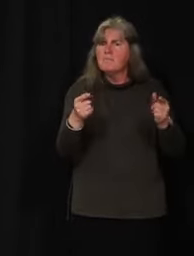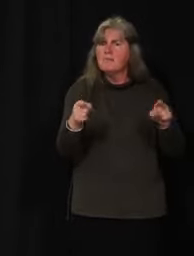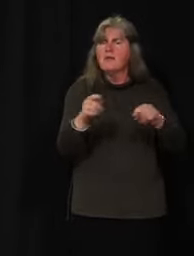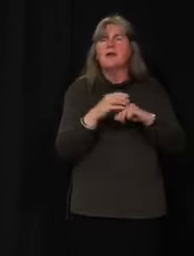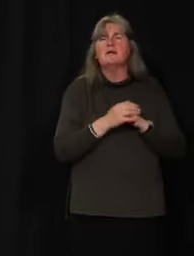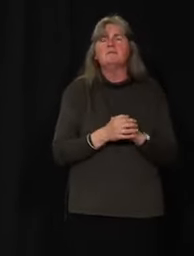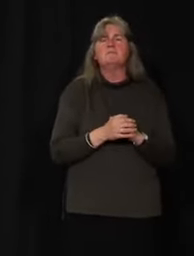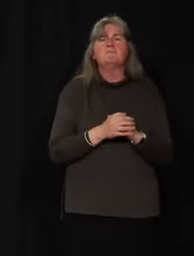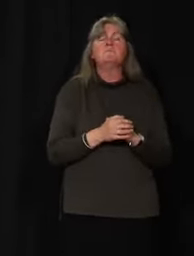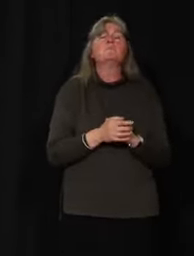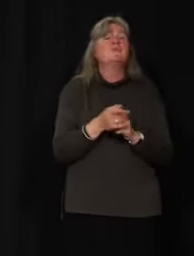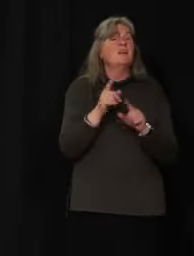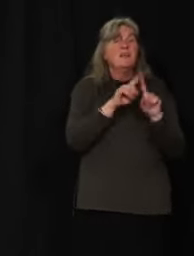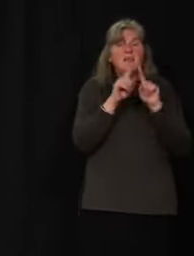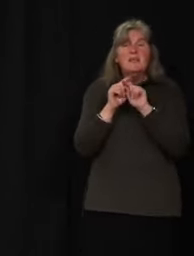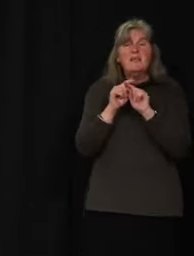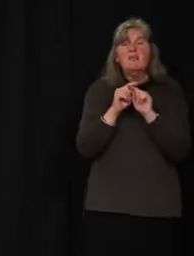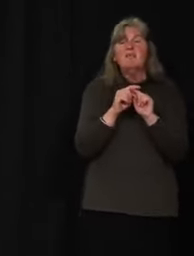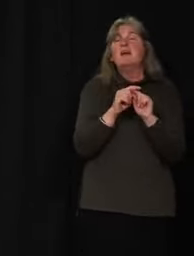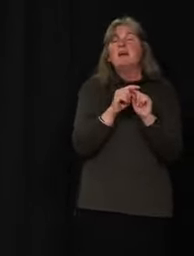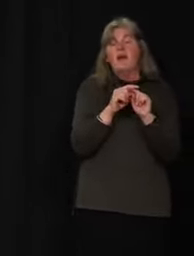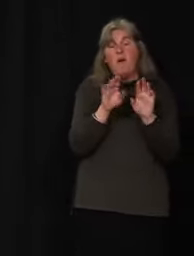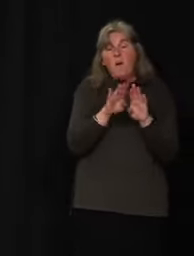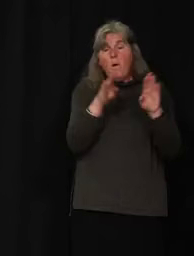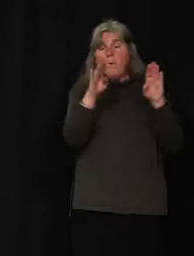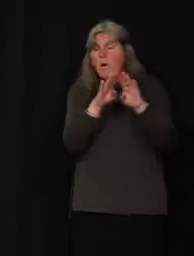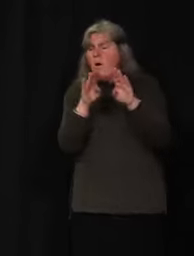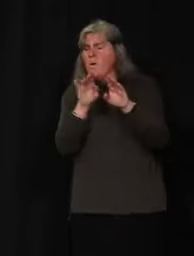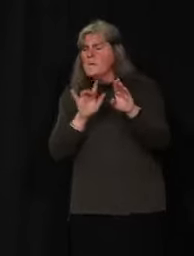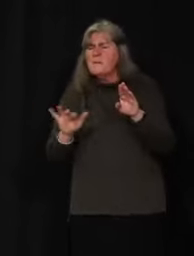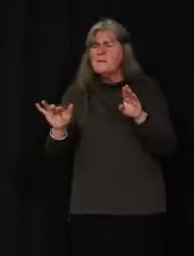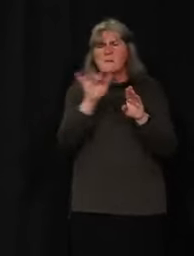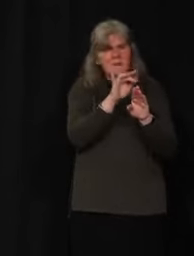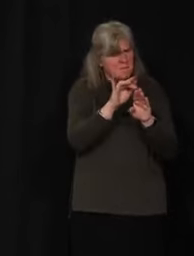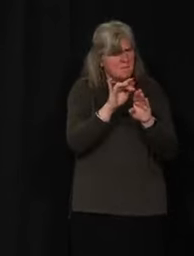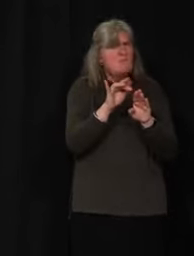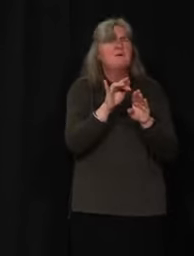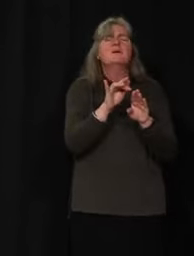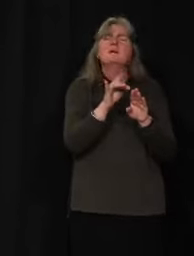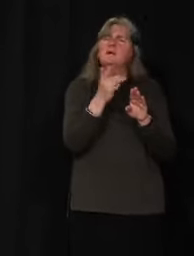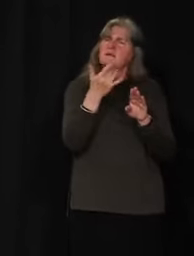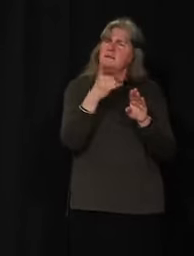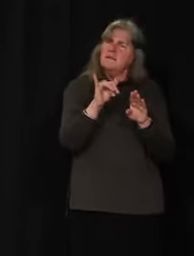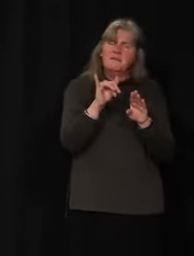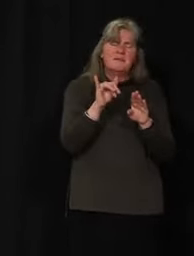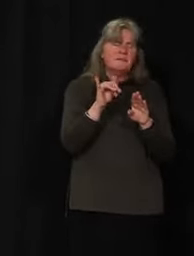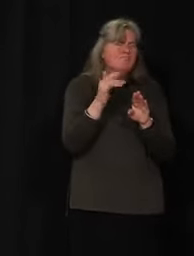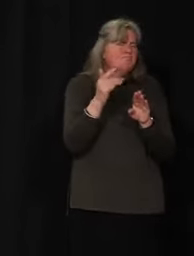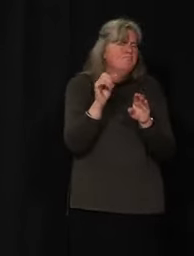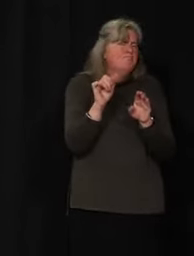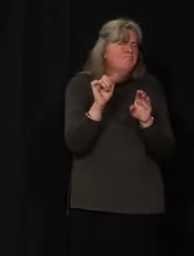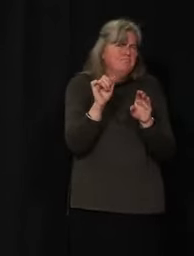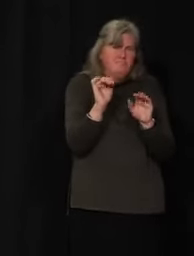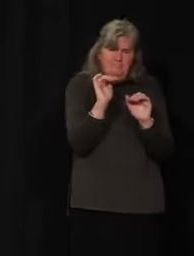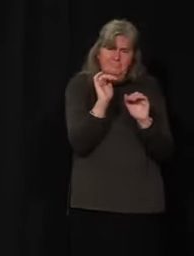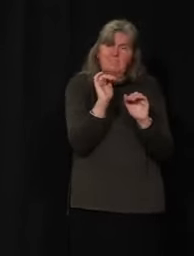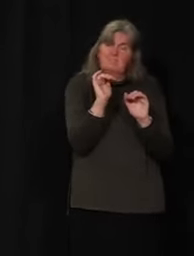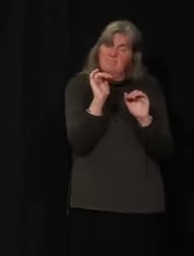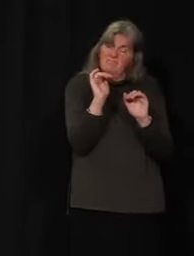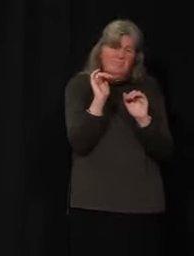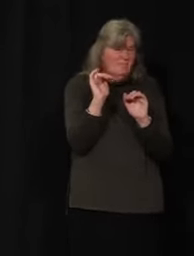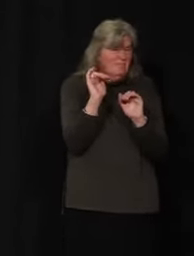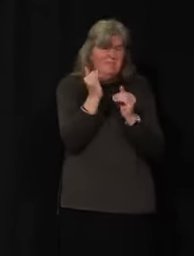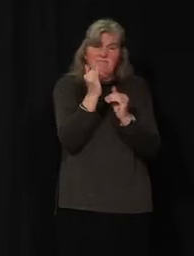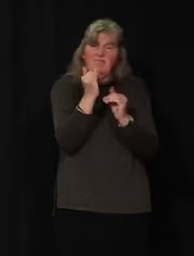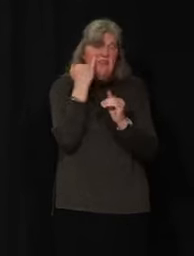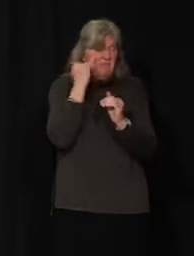we begin relaxing health measures and reopening society, it remains a very real possibility that strict measures will be needed to